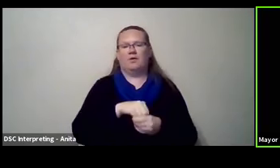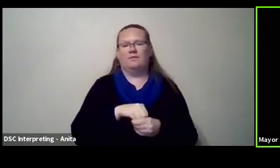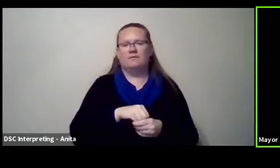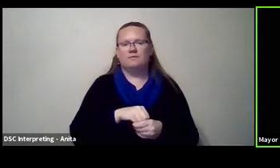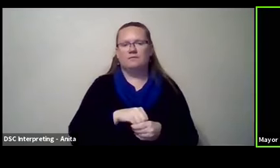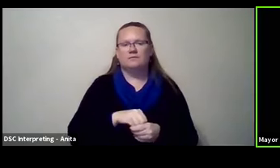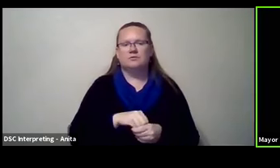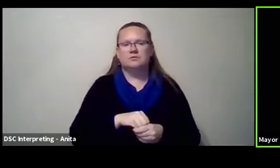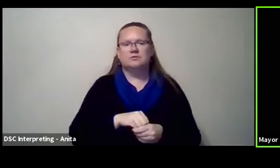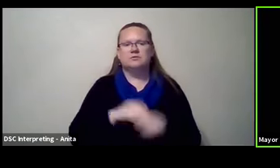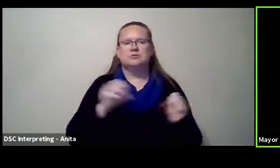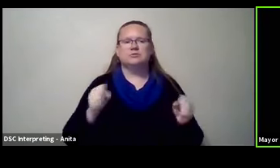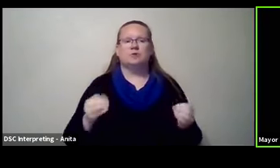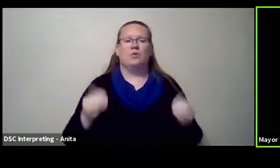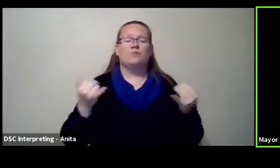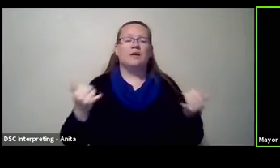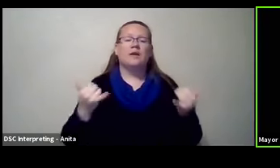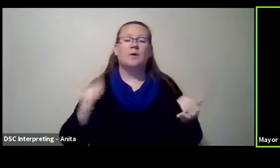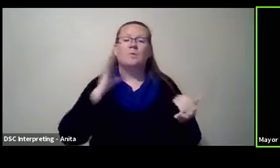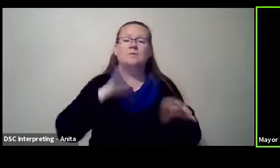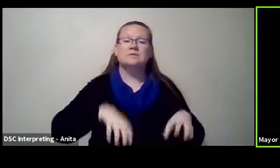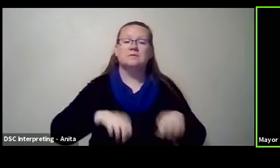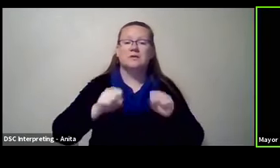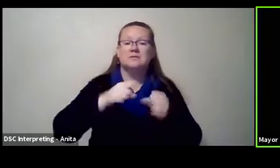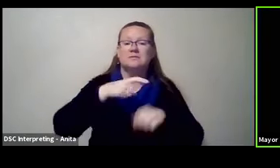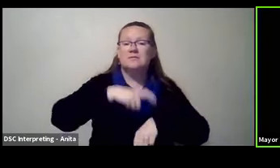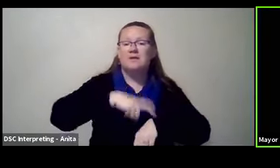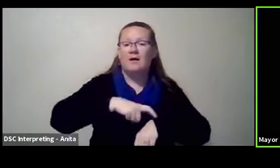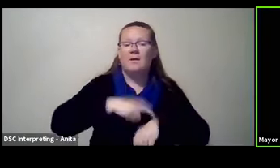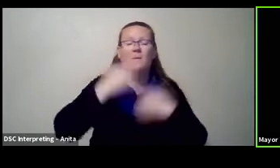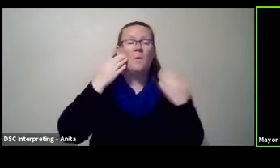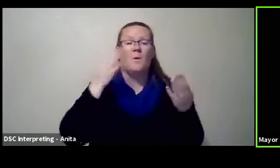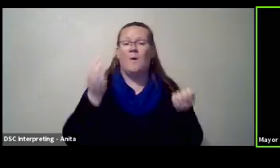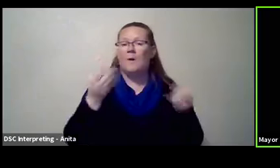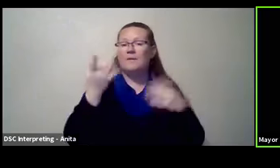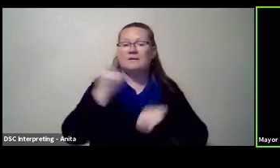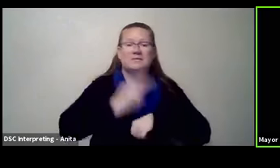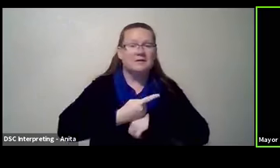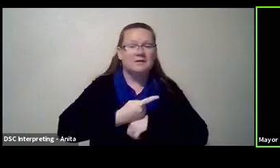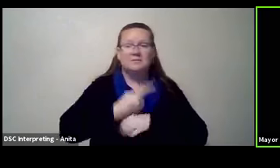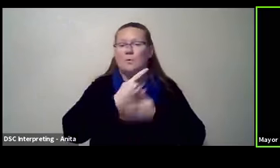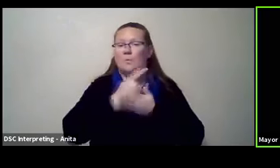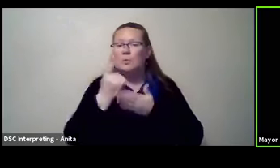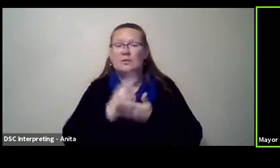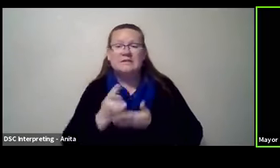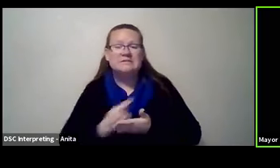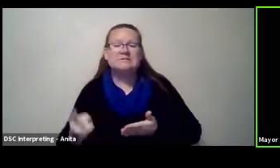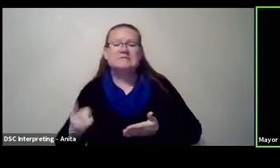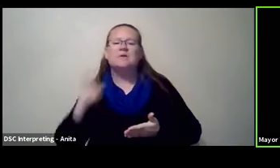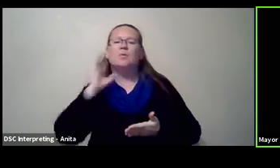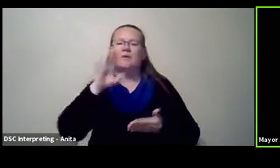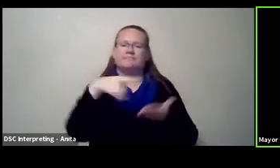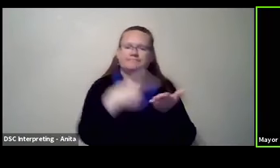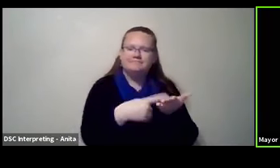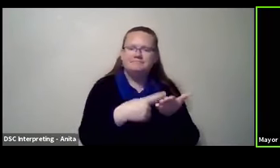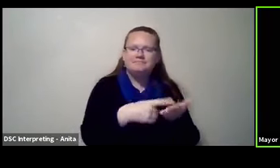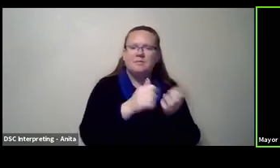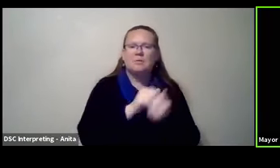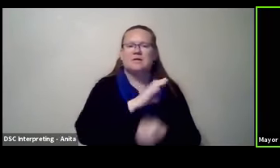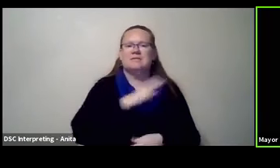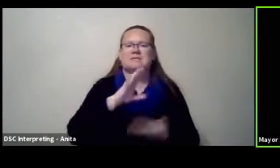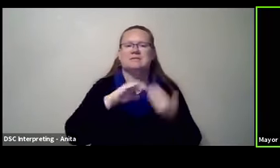we're going to take a period of time. I don't know, days, weeks, uh, consult with city council.